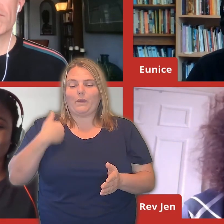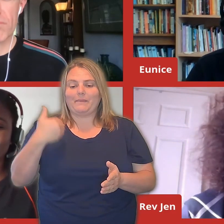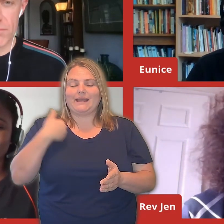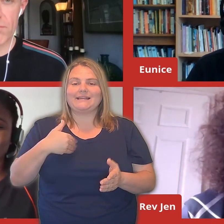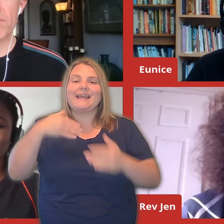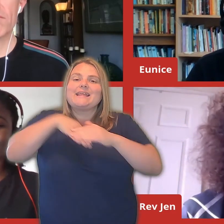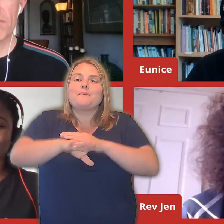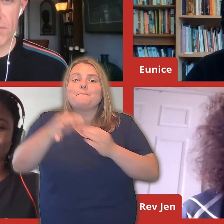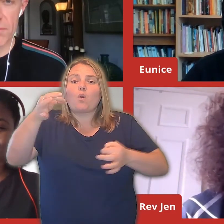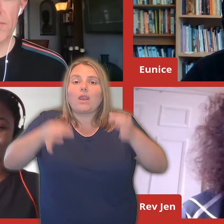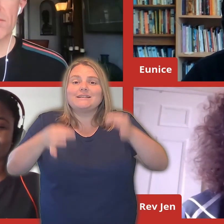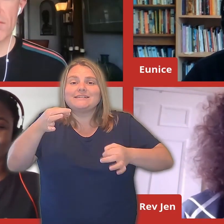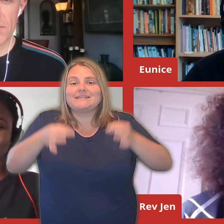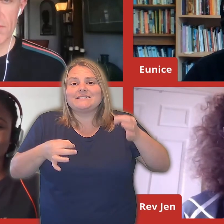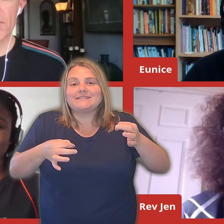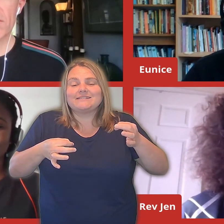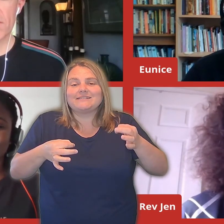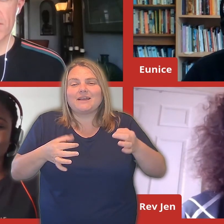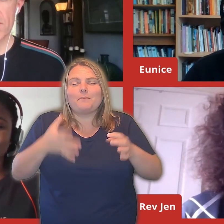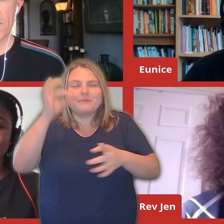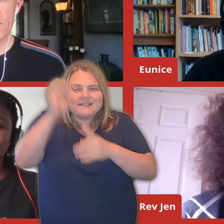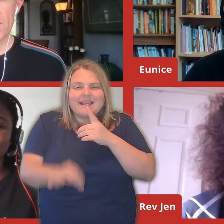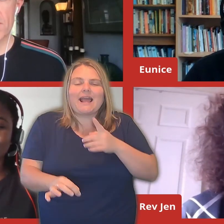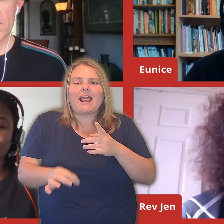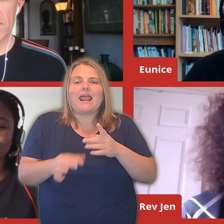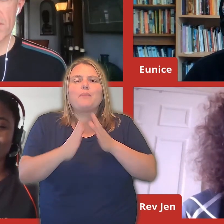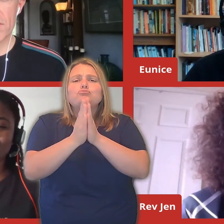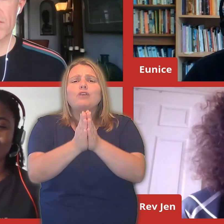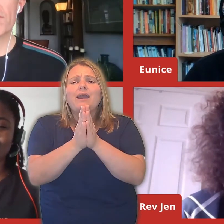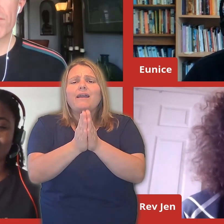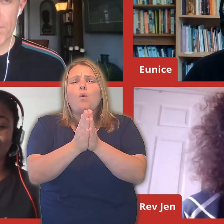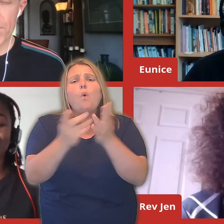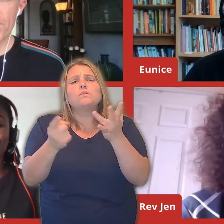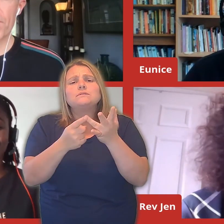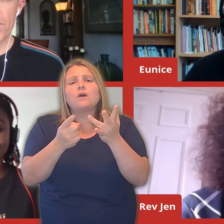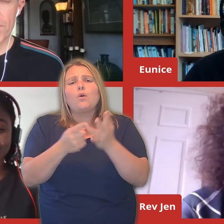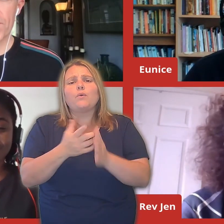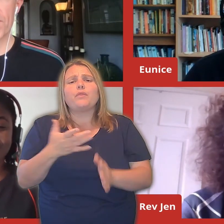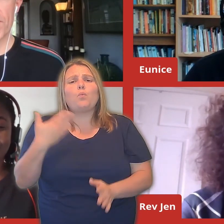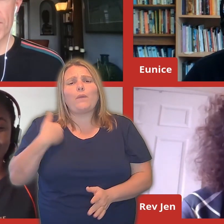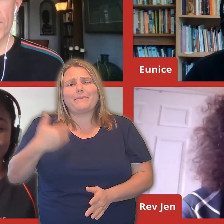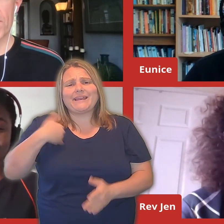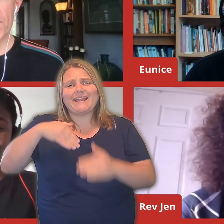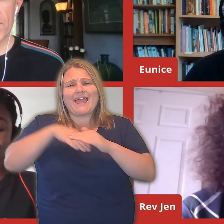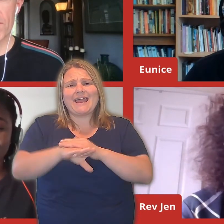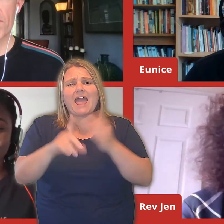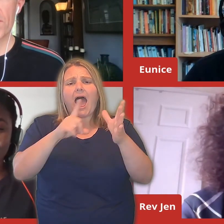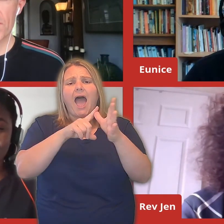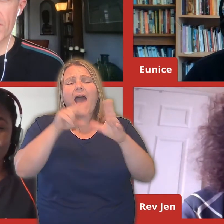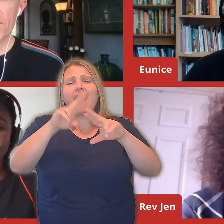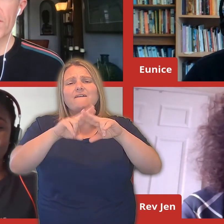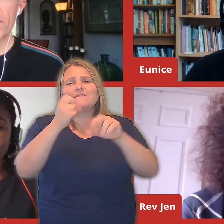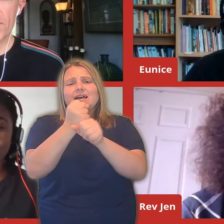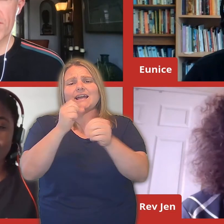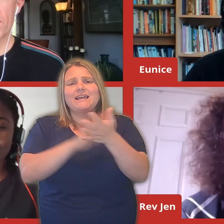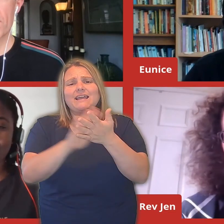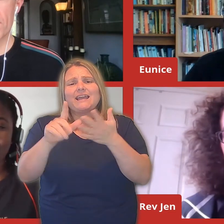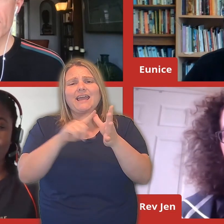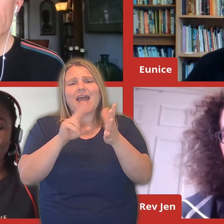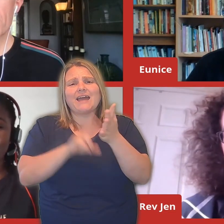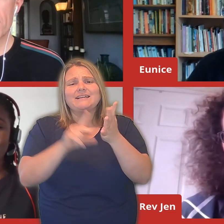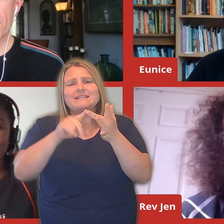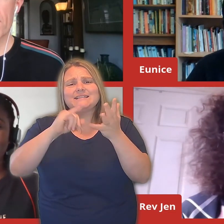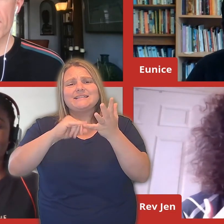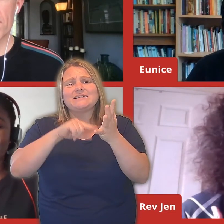about being in politics and particularly praying for the women in Afghanistan, because they're still, that whole situation is still really breaking my heart.